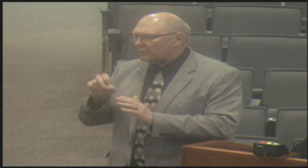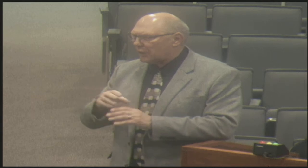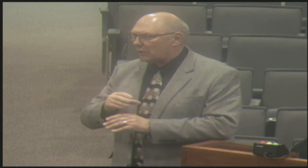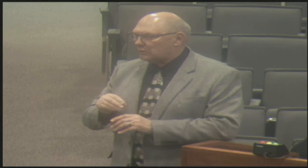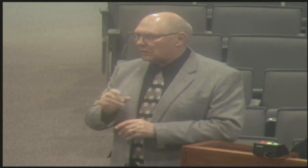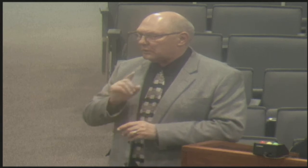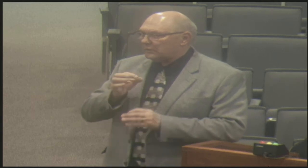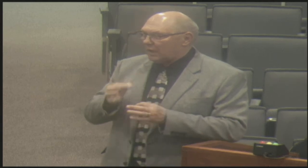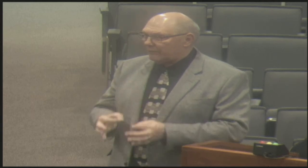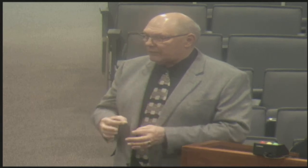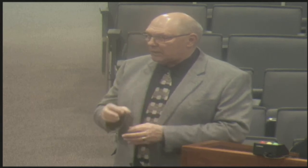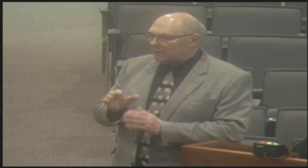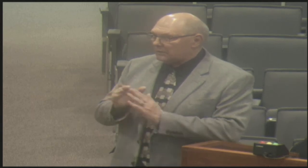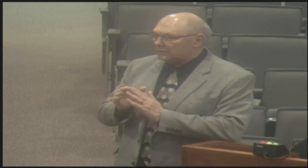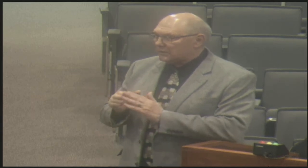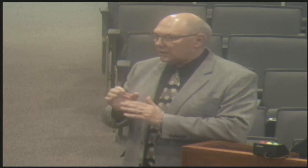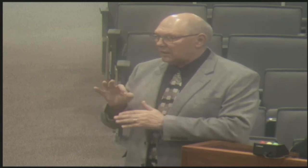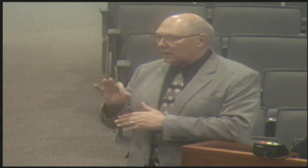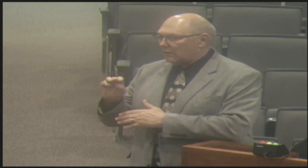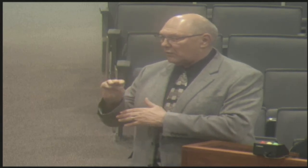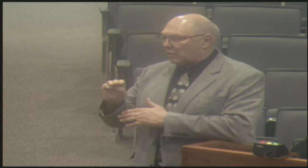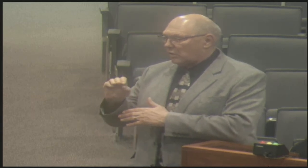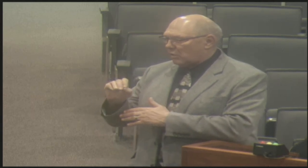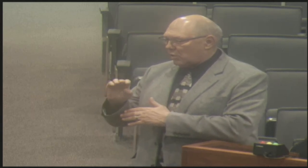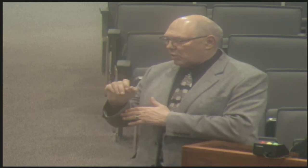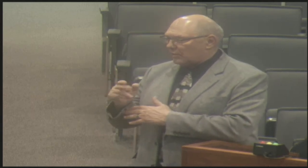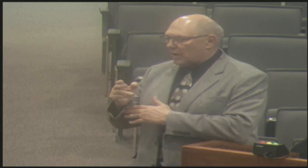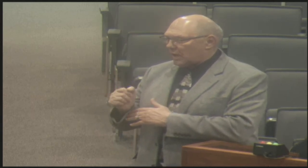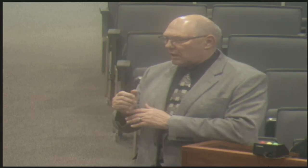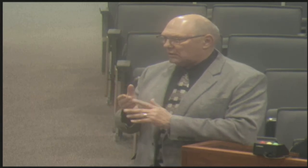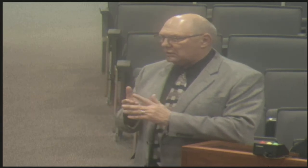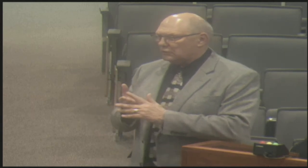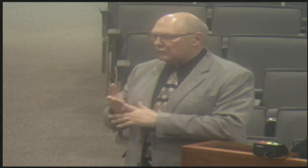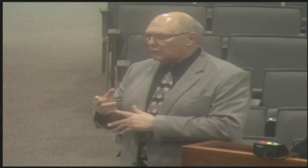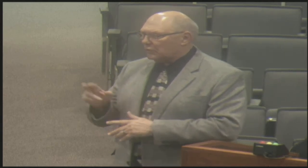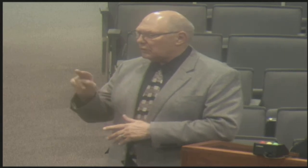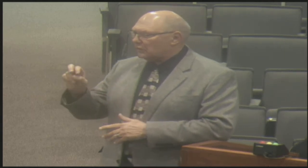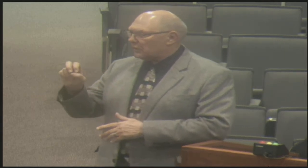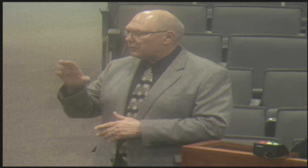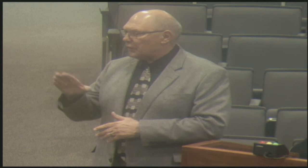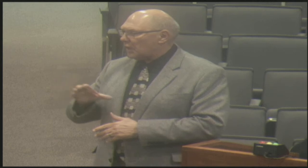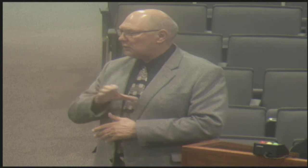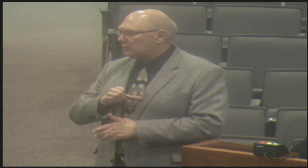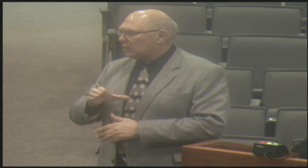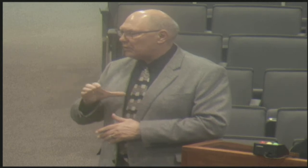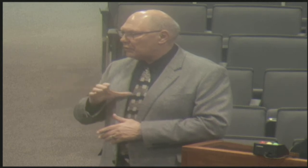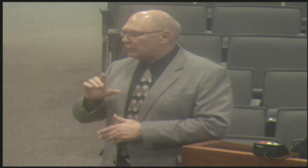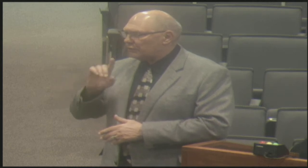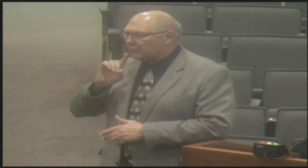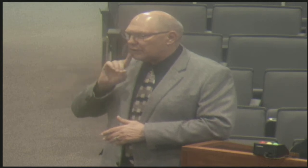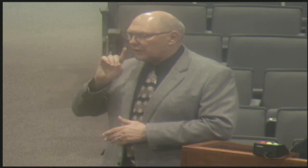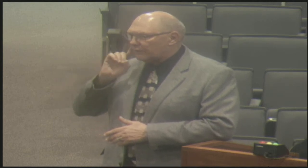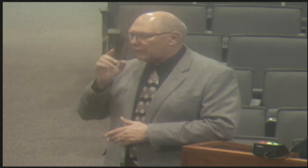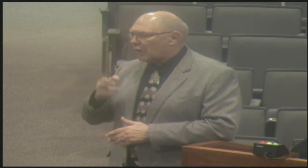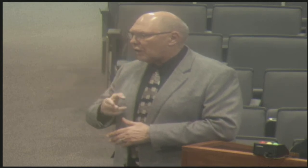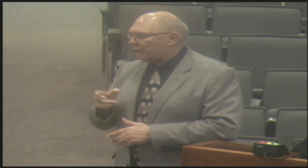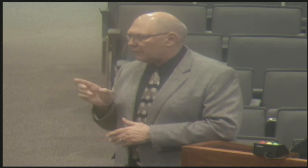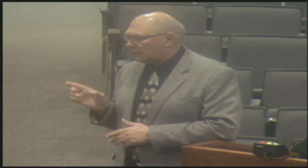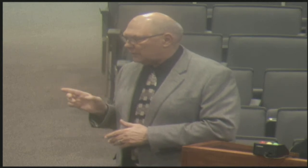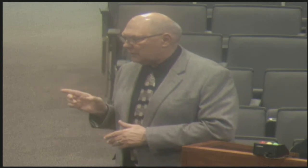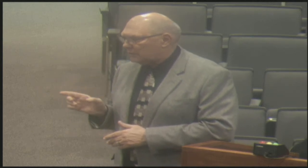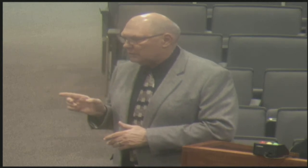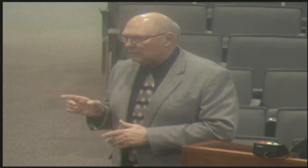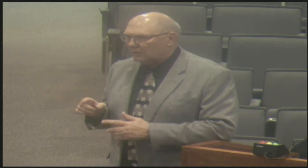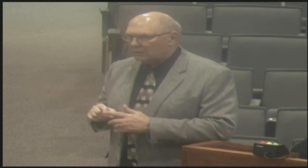It truly is the best resource in the state of Nebraska in regards to anybody who's deaf or hard of hearing. And we also